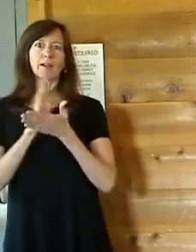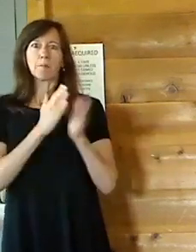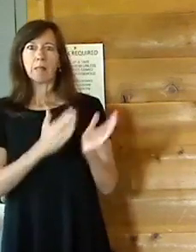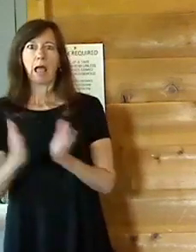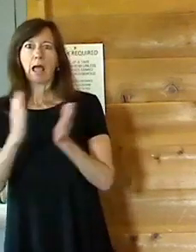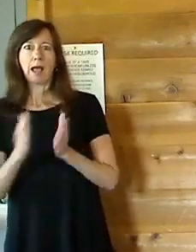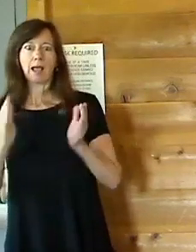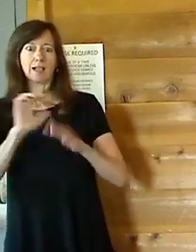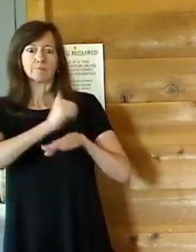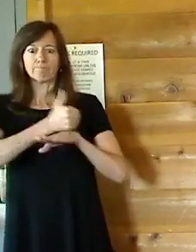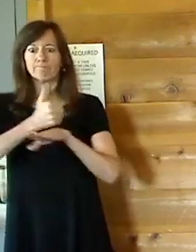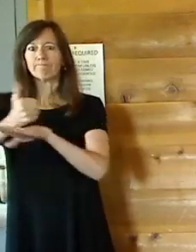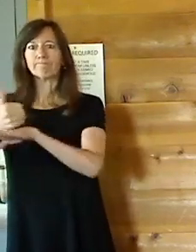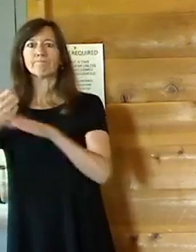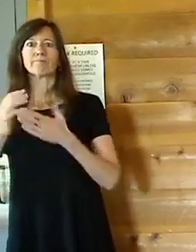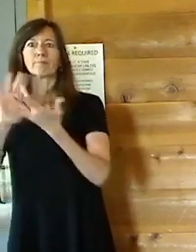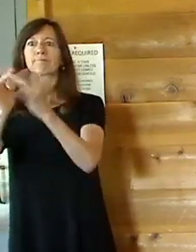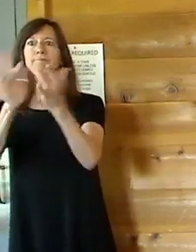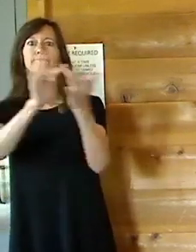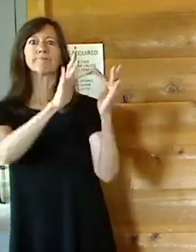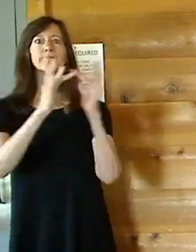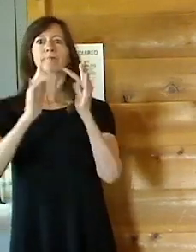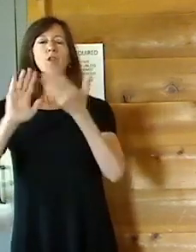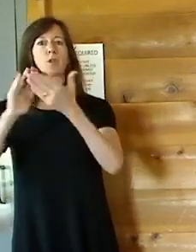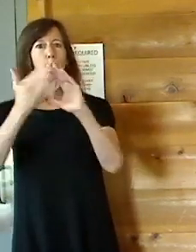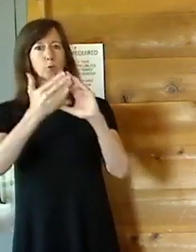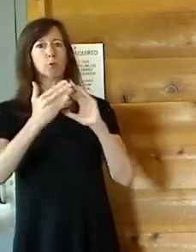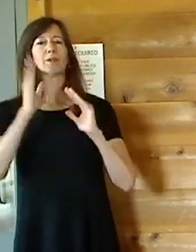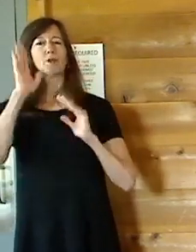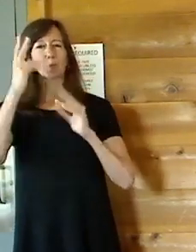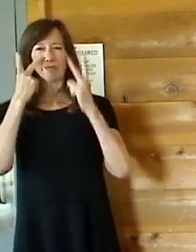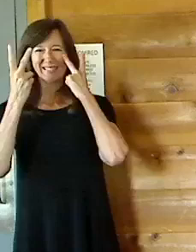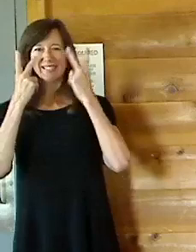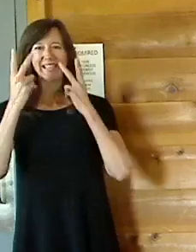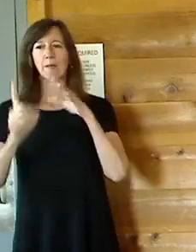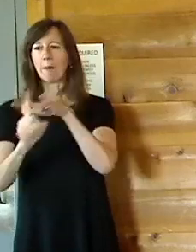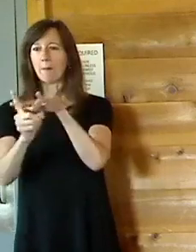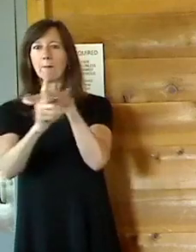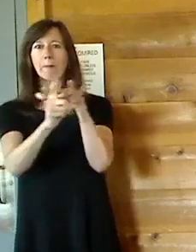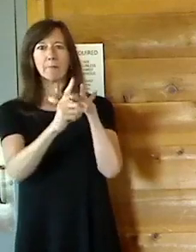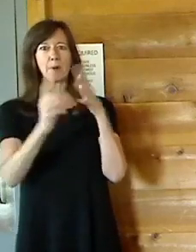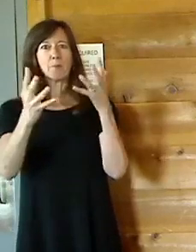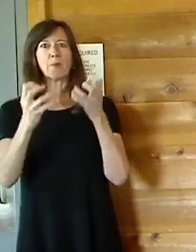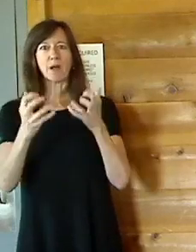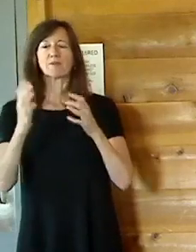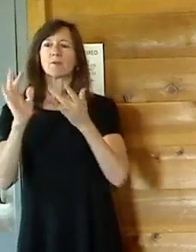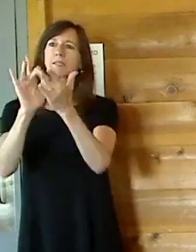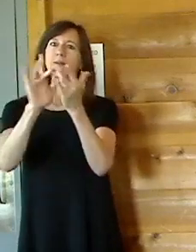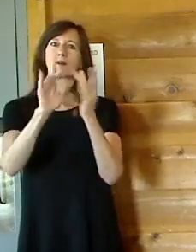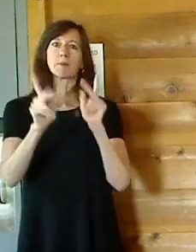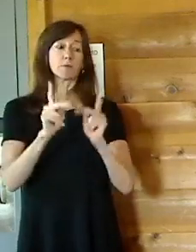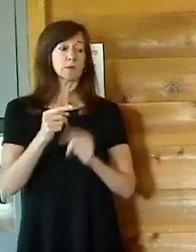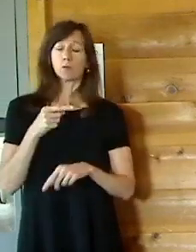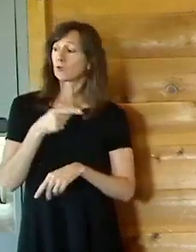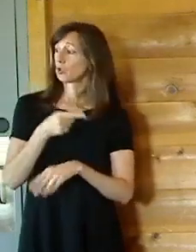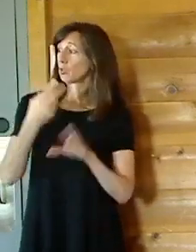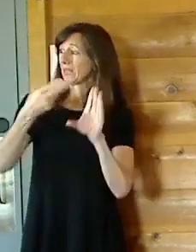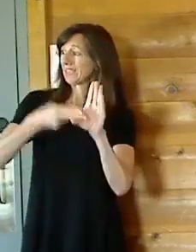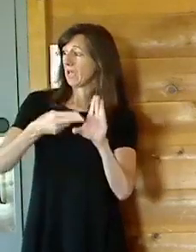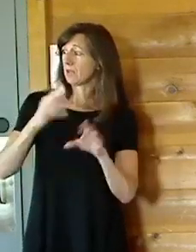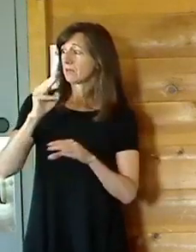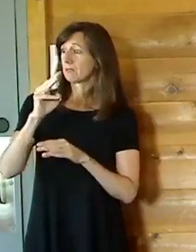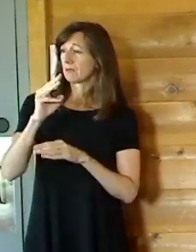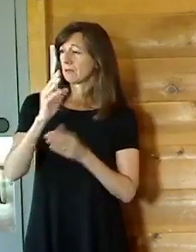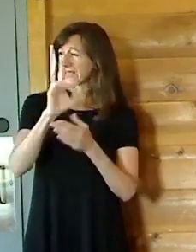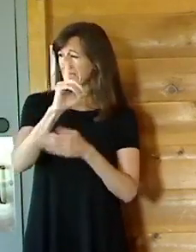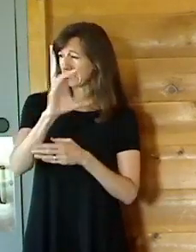Dr. Jordan in and around the community. wants to spend some time reaching out to folks. Did you attend Dutchess, or were you a Marist? No, I'm Marist all the way. Top